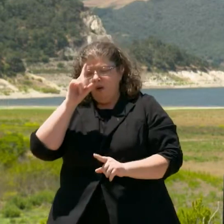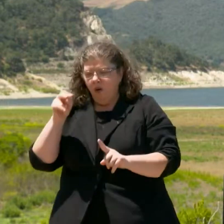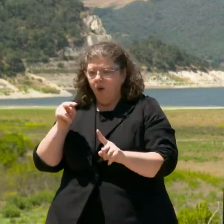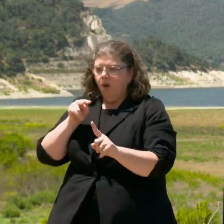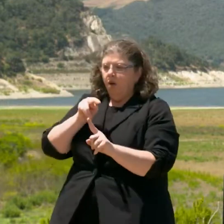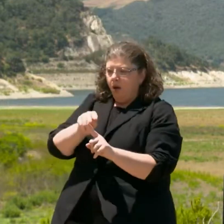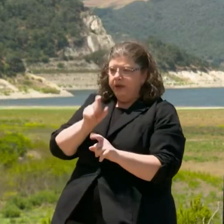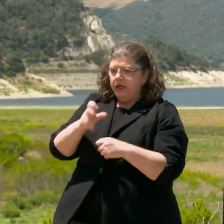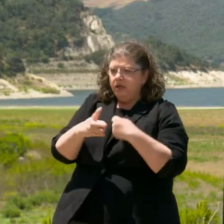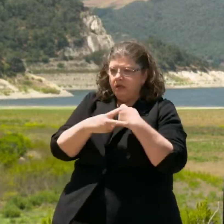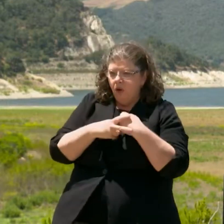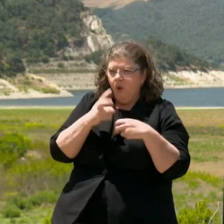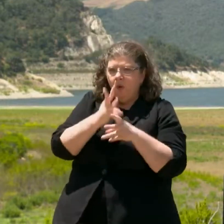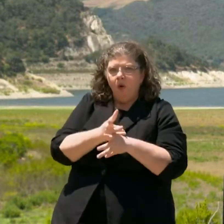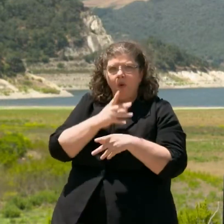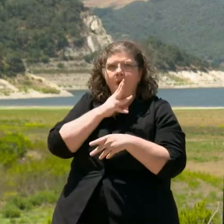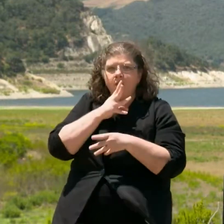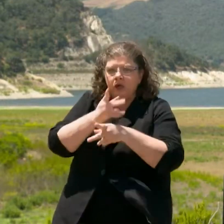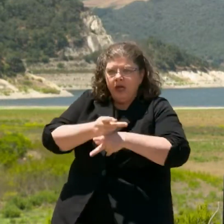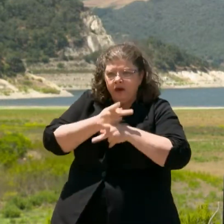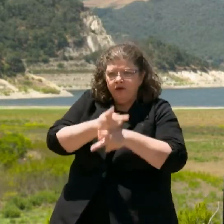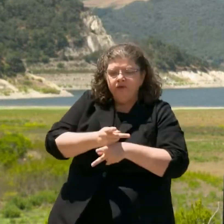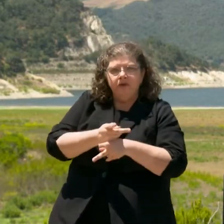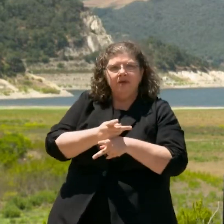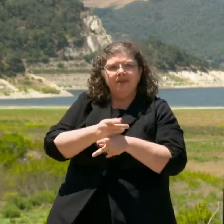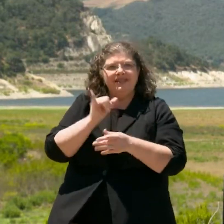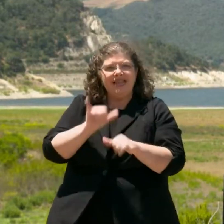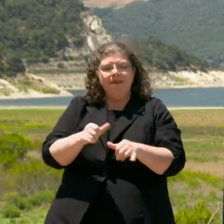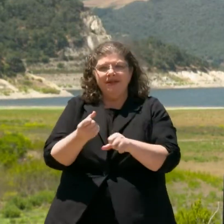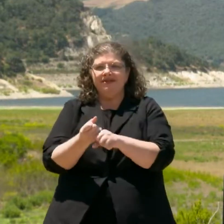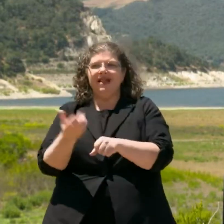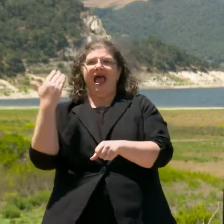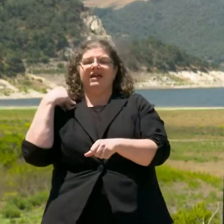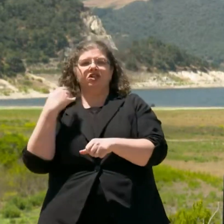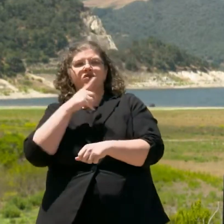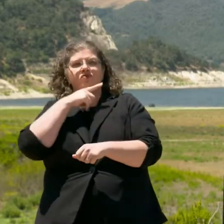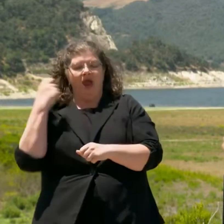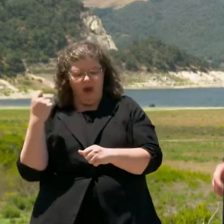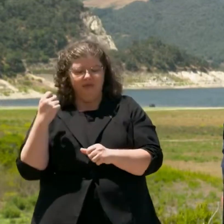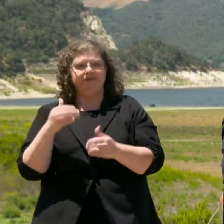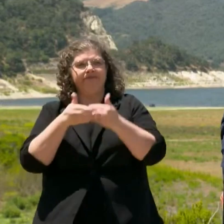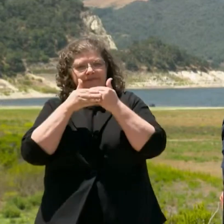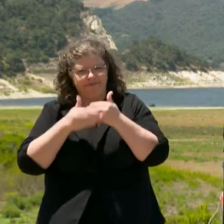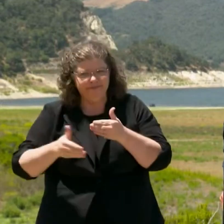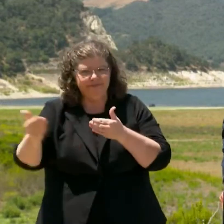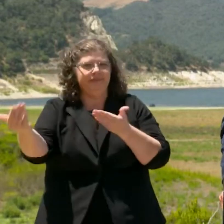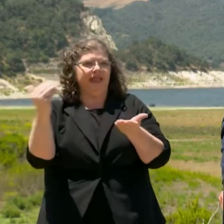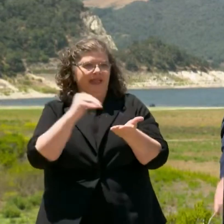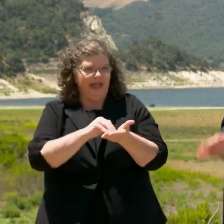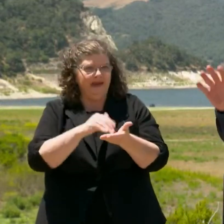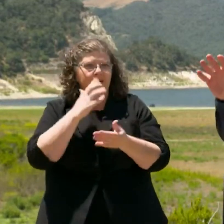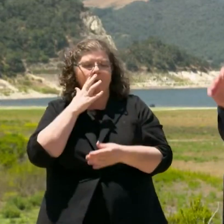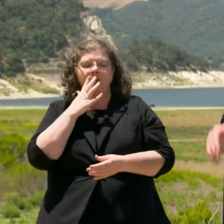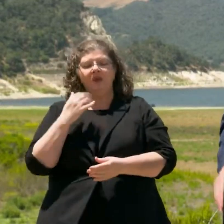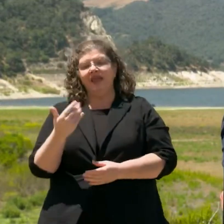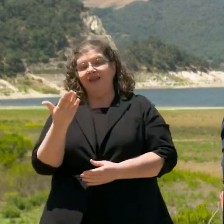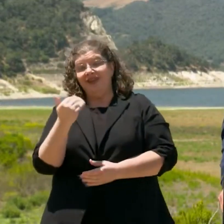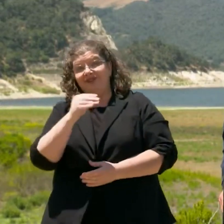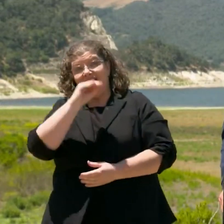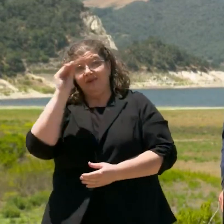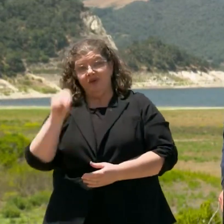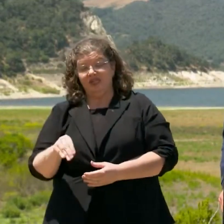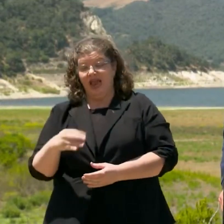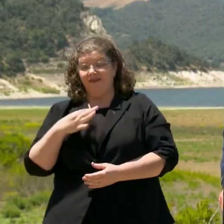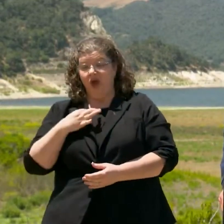into, people in the state of California will take that mindset they brought into the last drought and extend that forward with a 15%